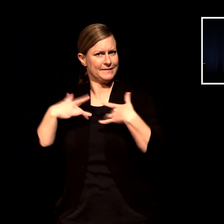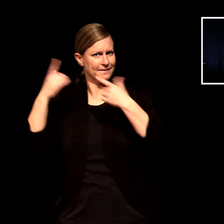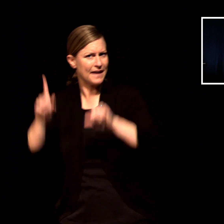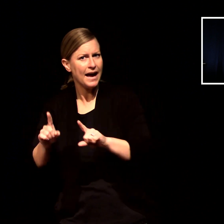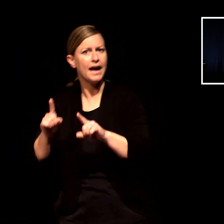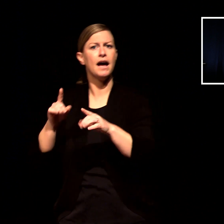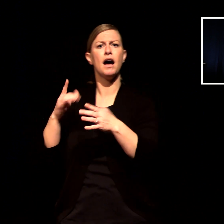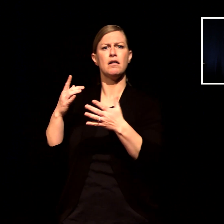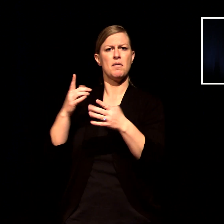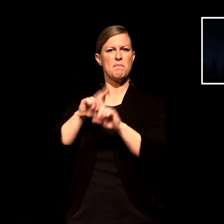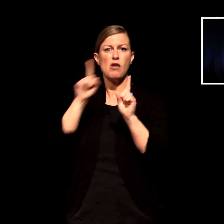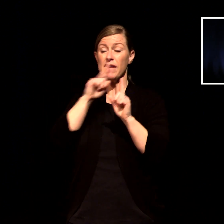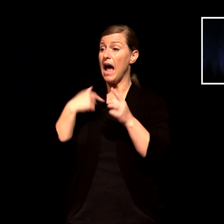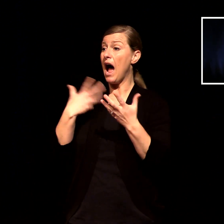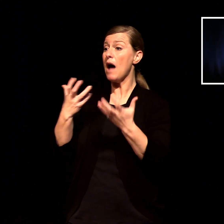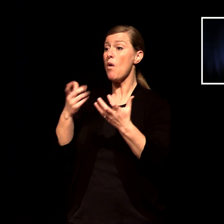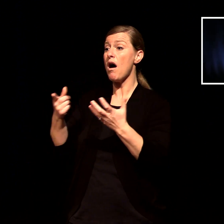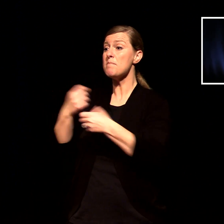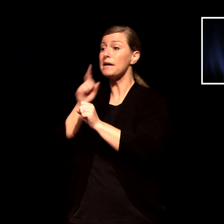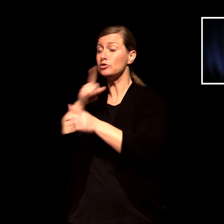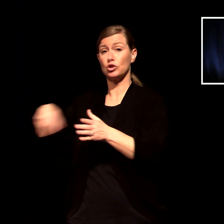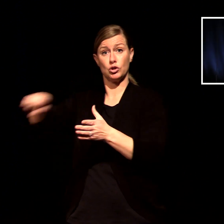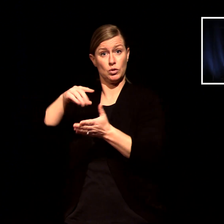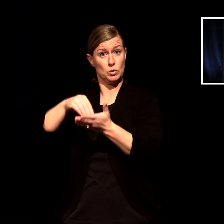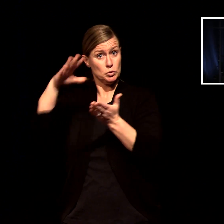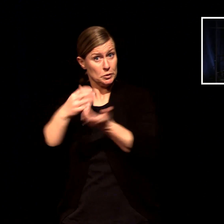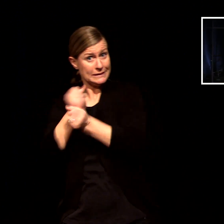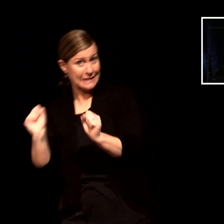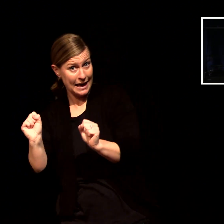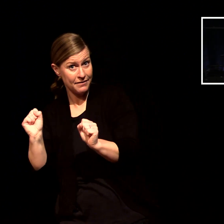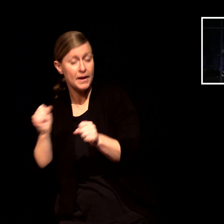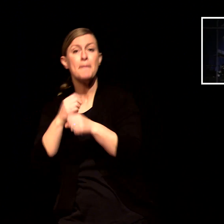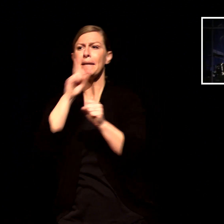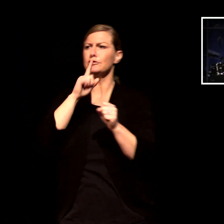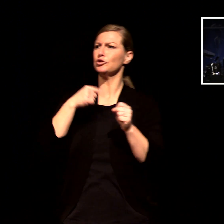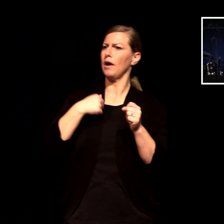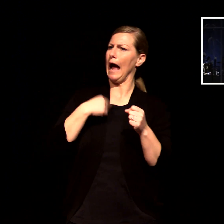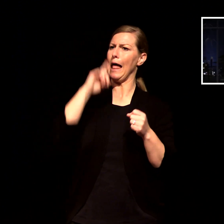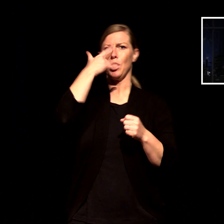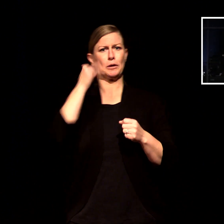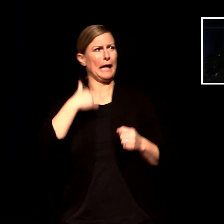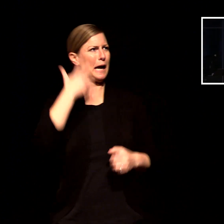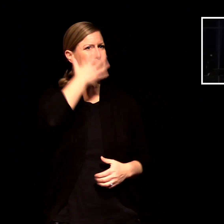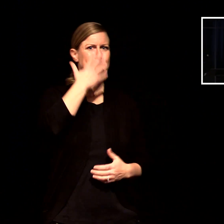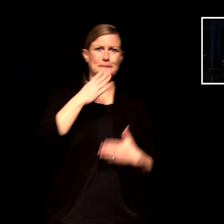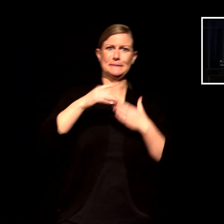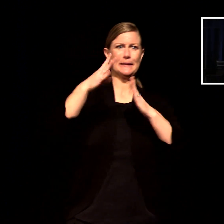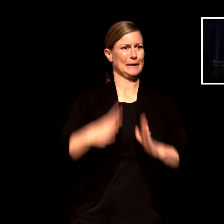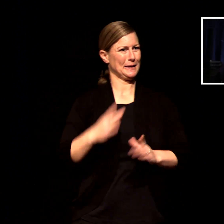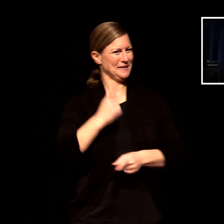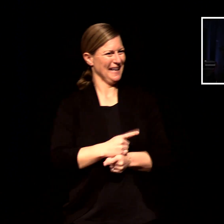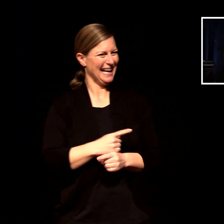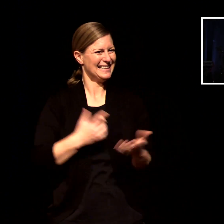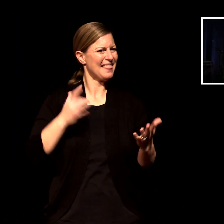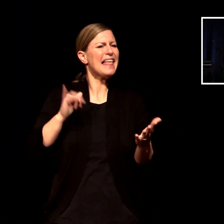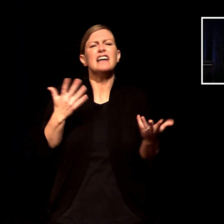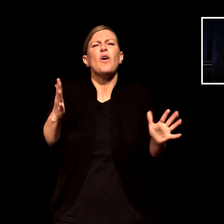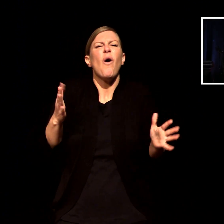like you know what's going on all that changed in a moment when i see the lead pastor walking my way and i did what any